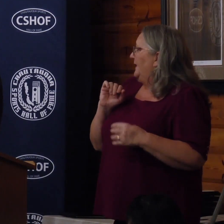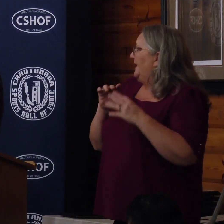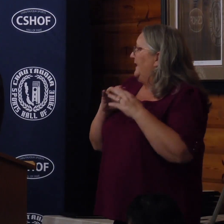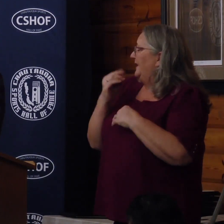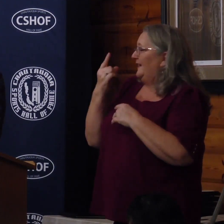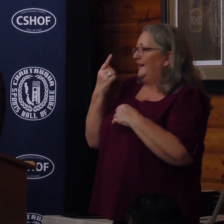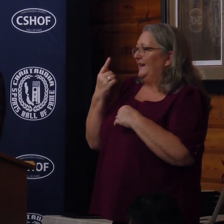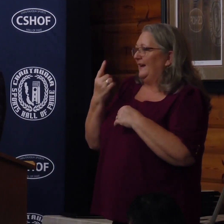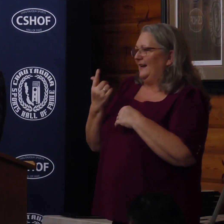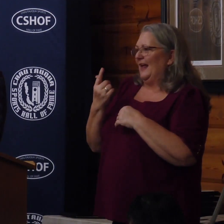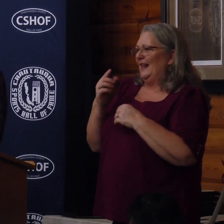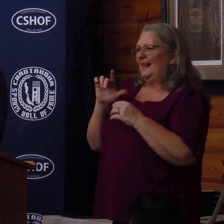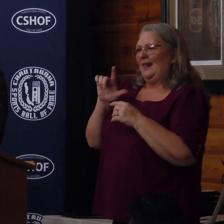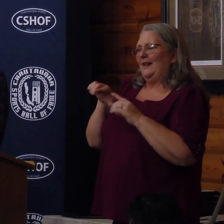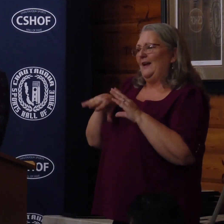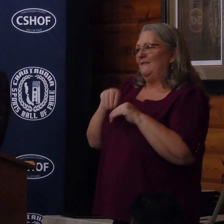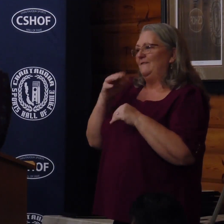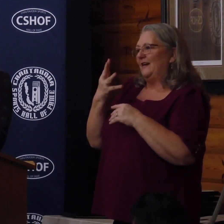marriage.